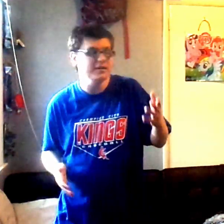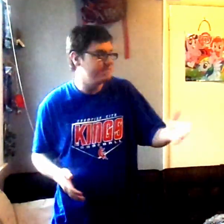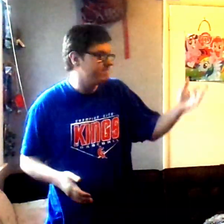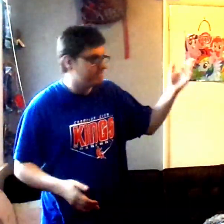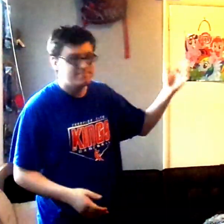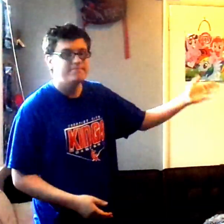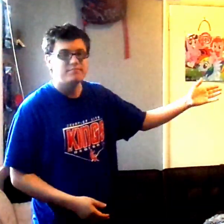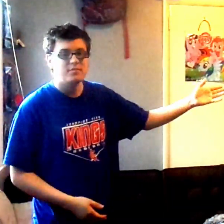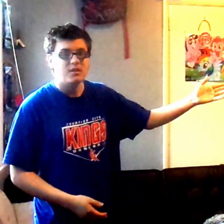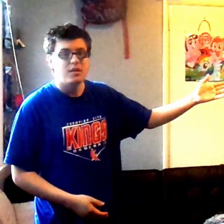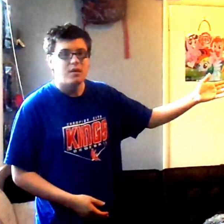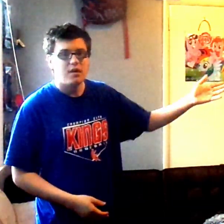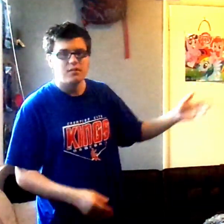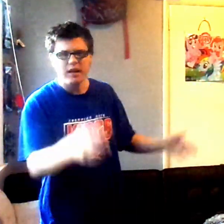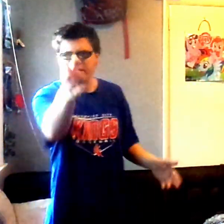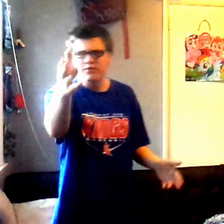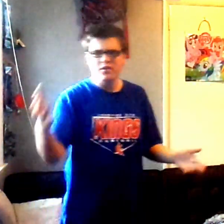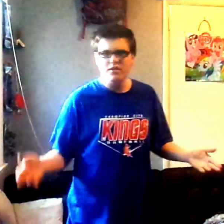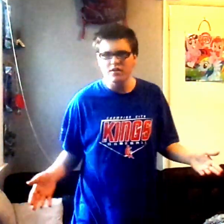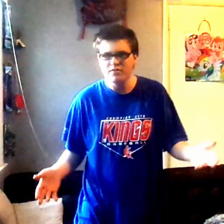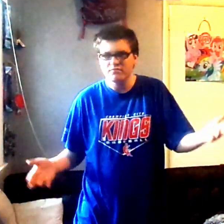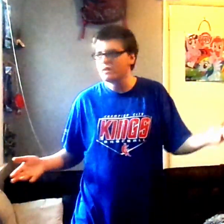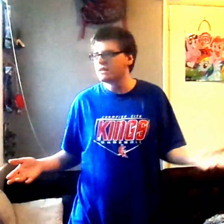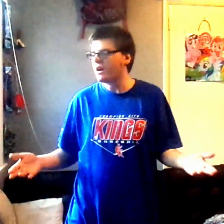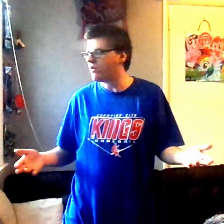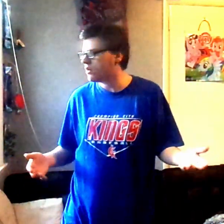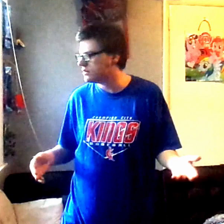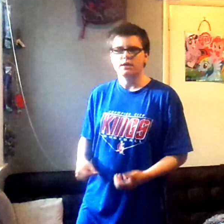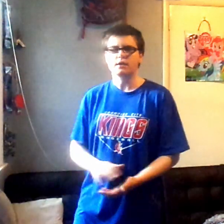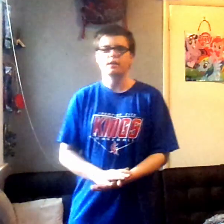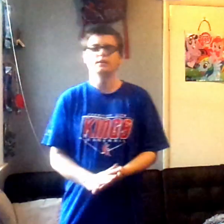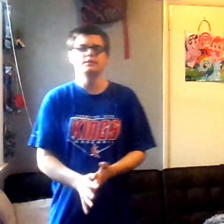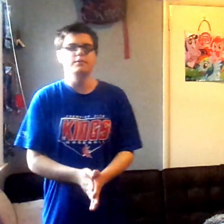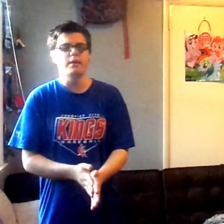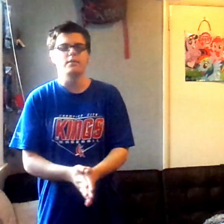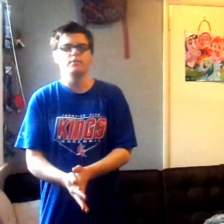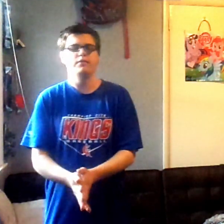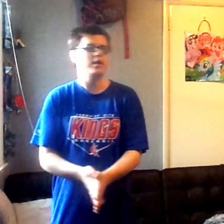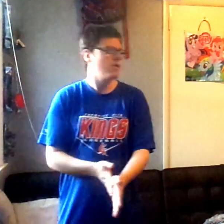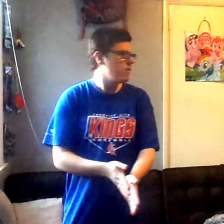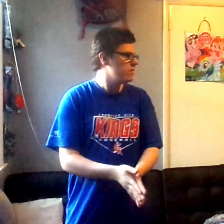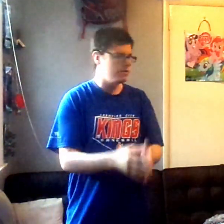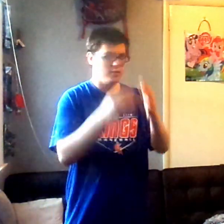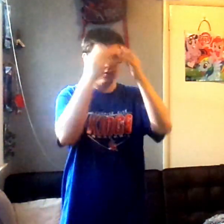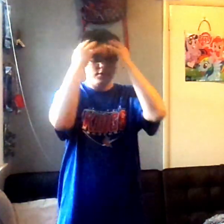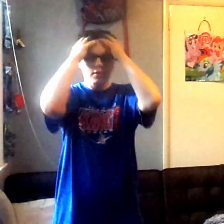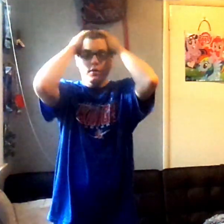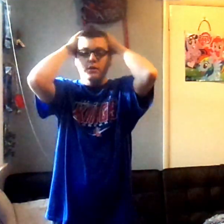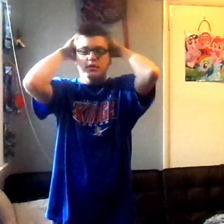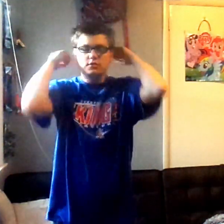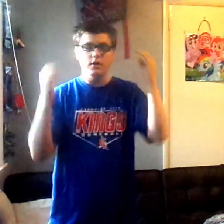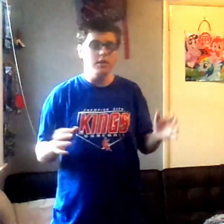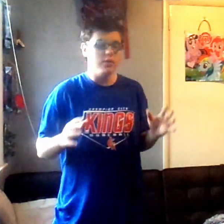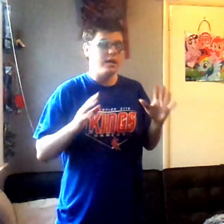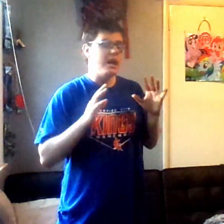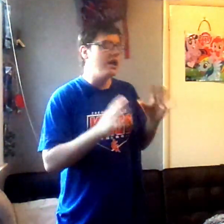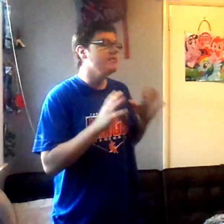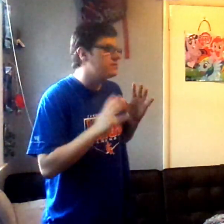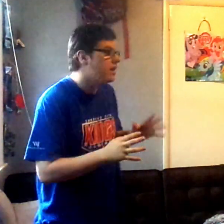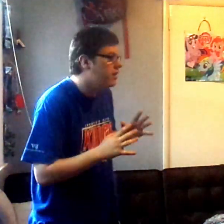online for the entire world. All right, let's get back into the video. So, anyway, I love